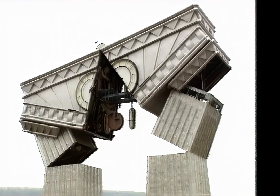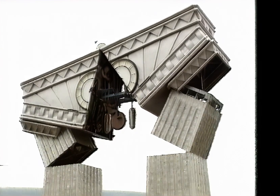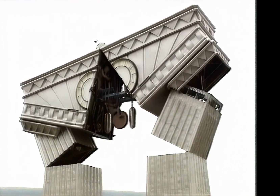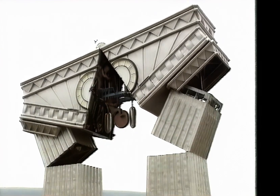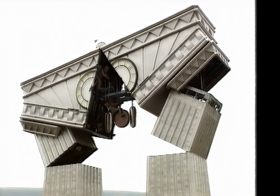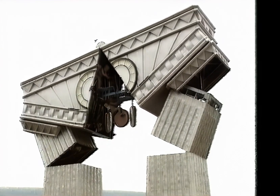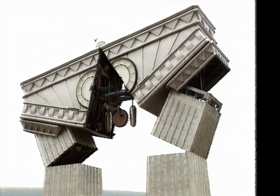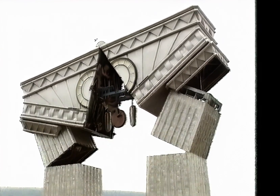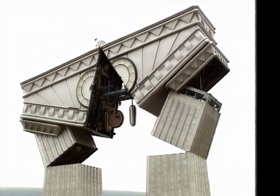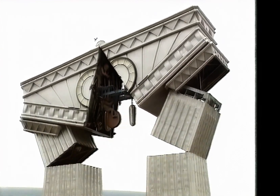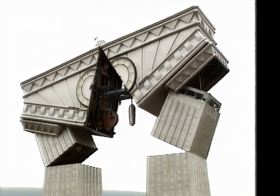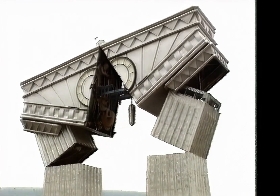very open city of